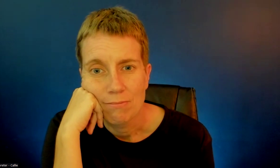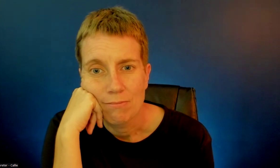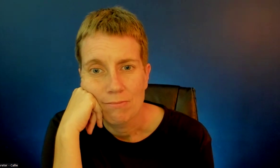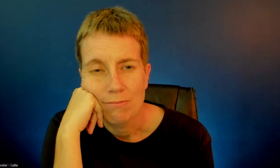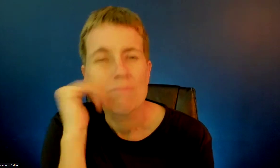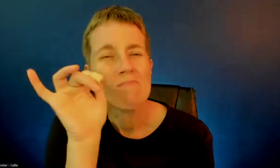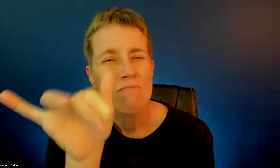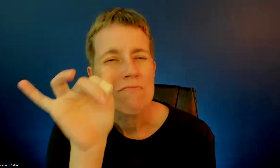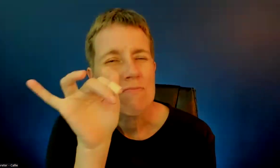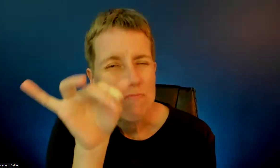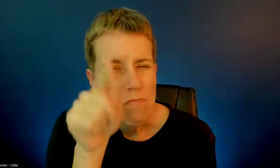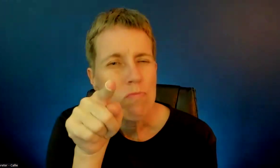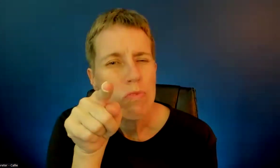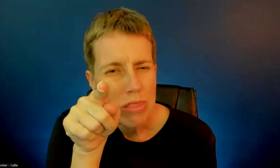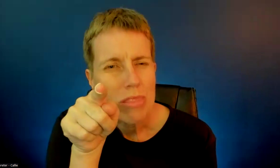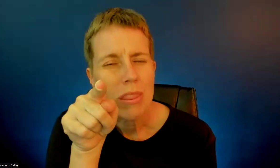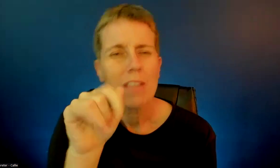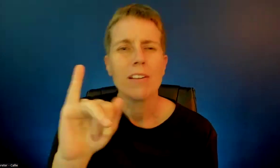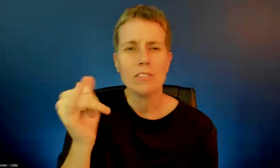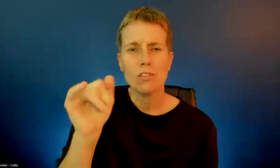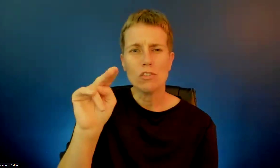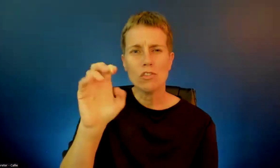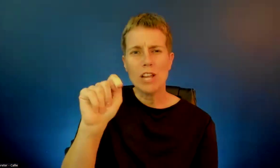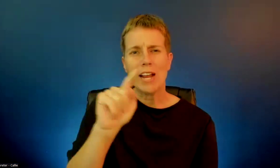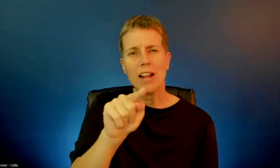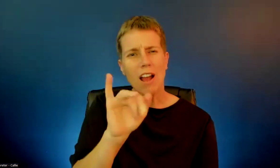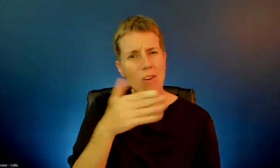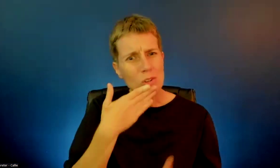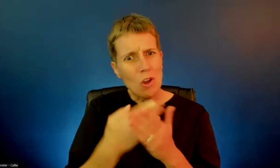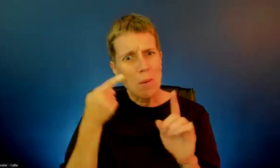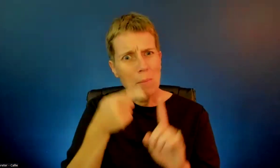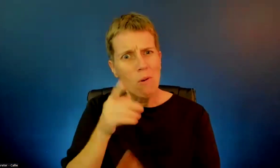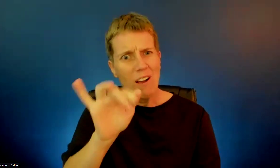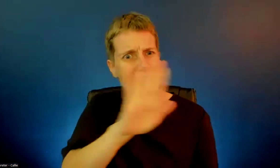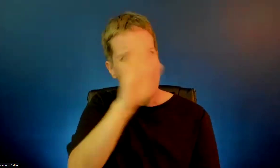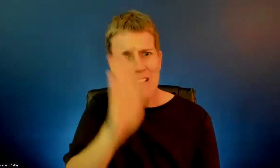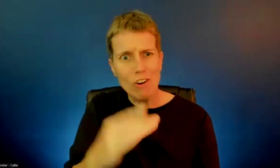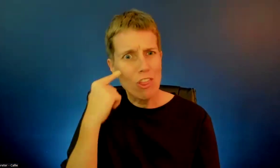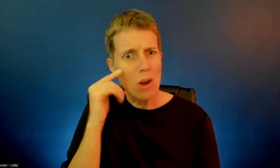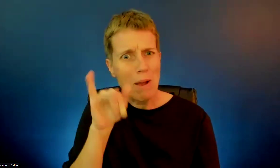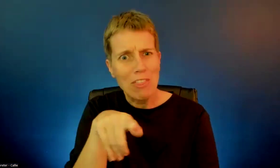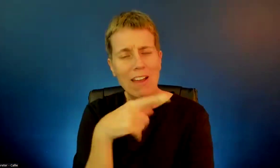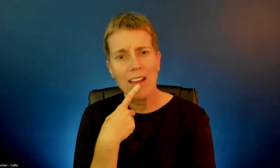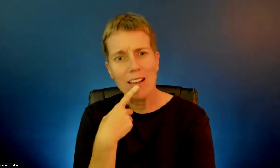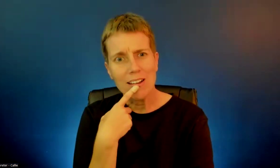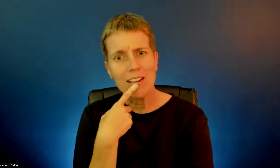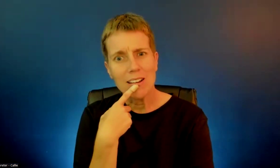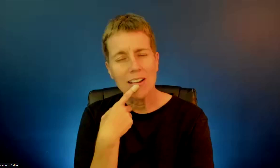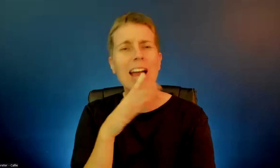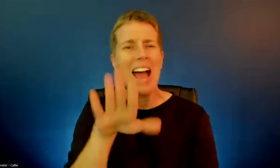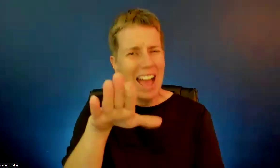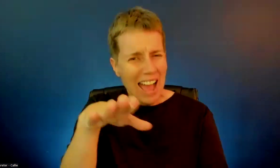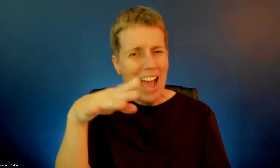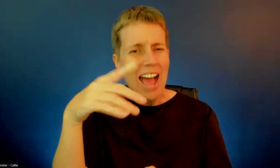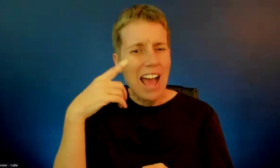Let me check on that. Good point. Never thought about that. I think I've seen signs